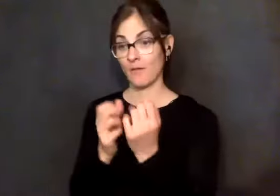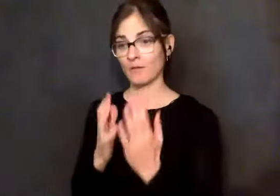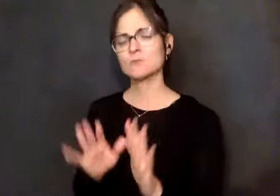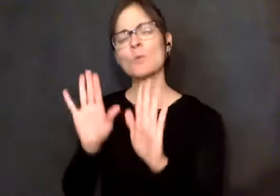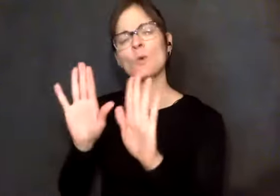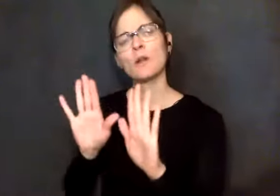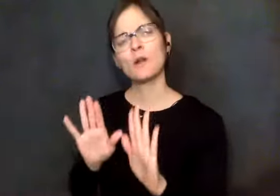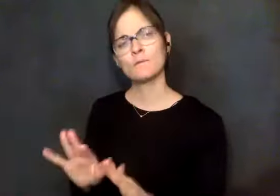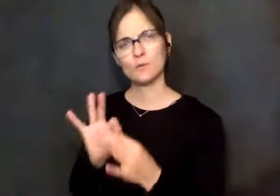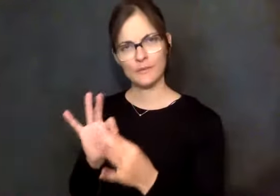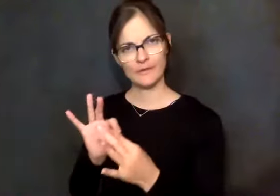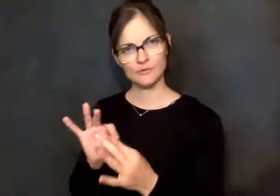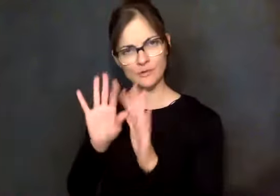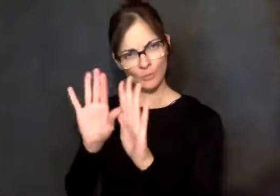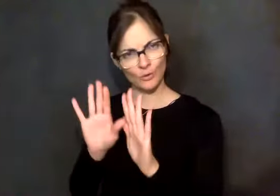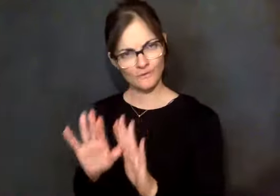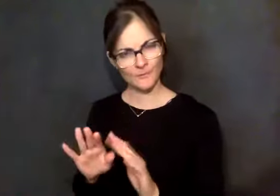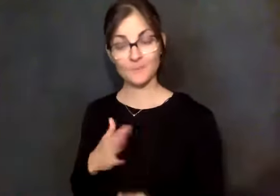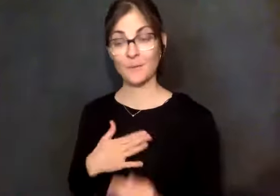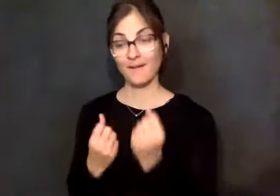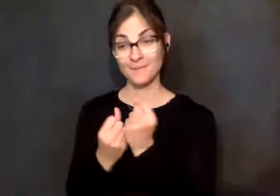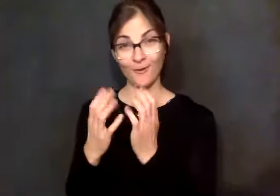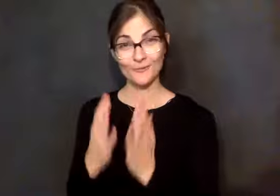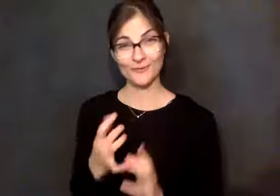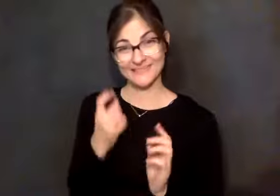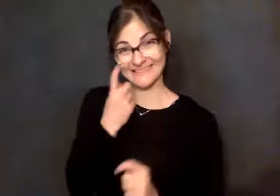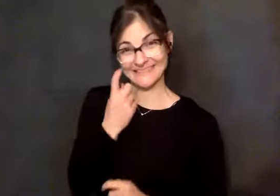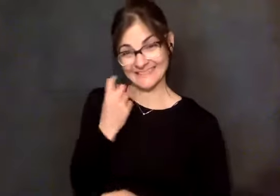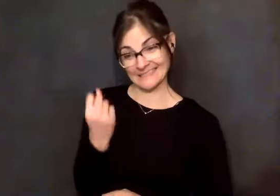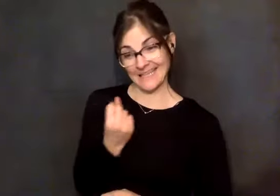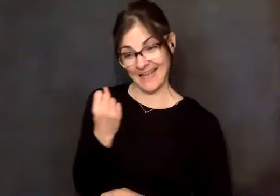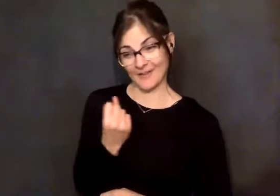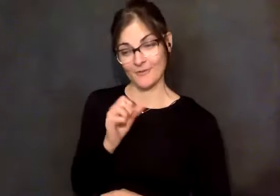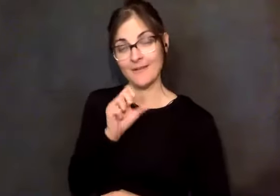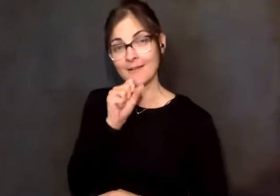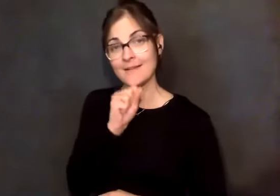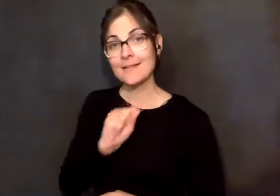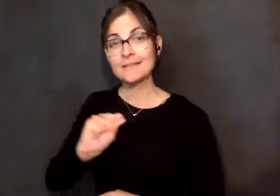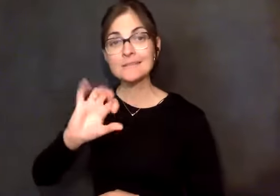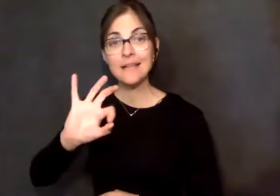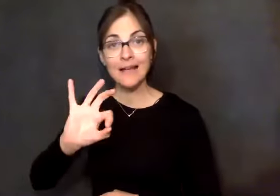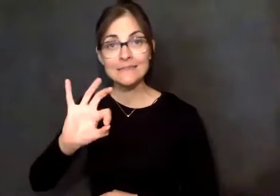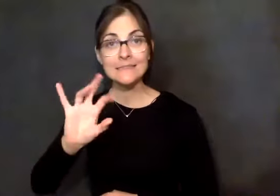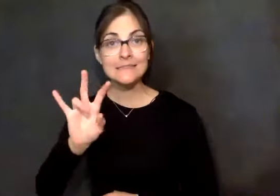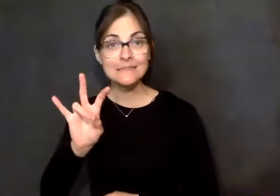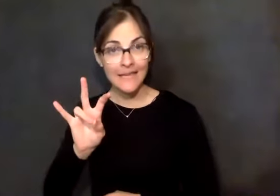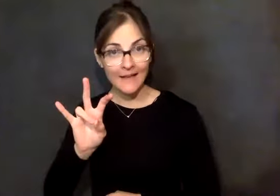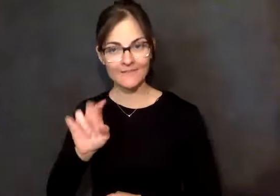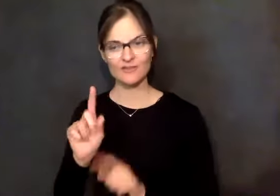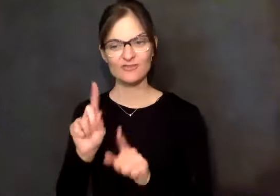relationship with my sponsor. And my sponsor this past Saturday is 97, and she's